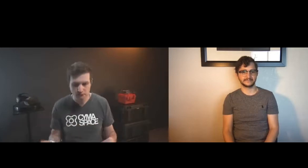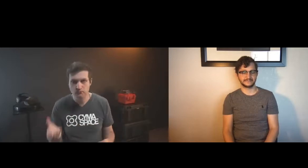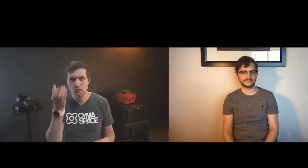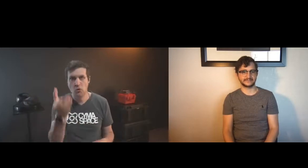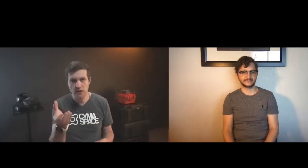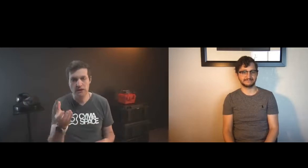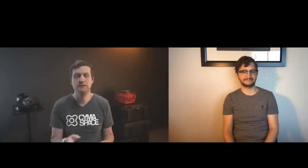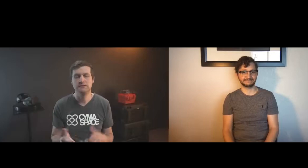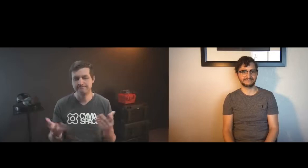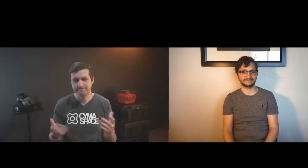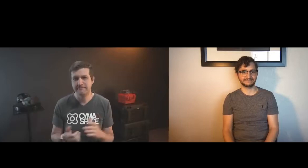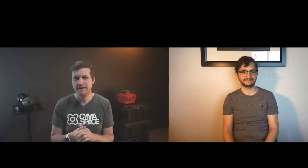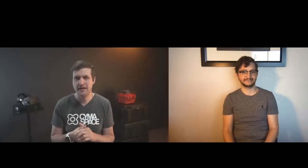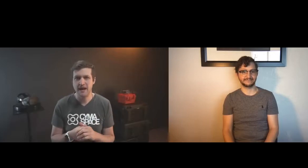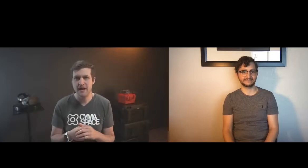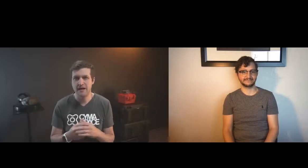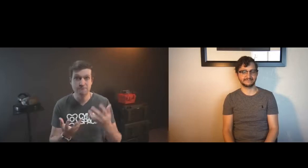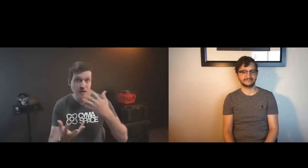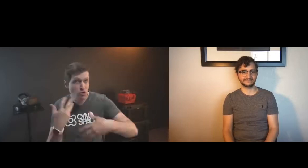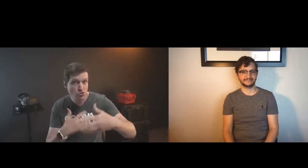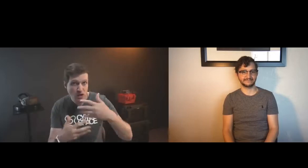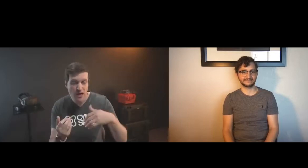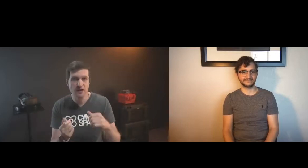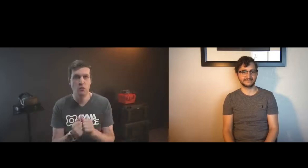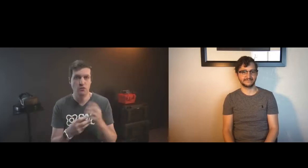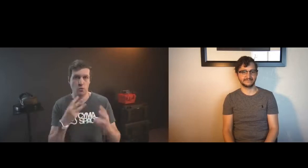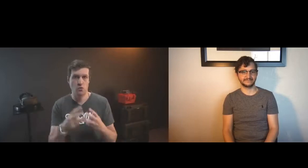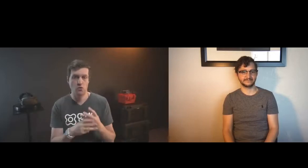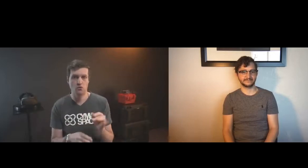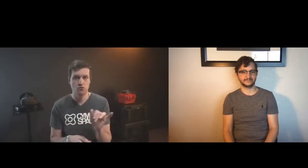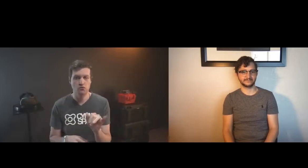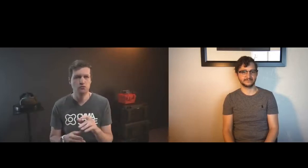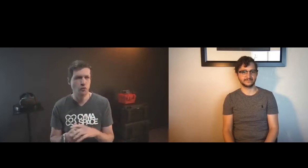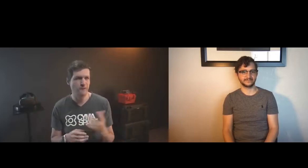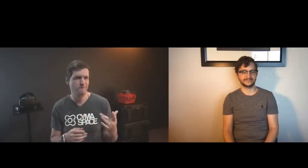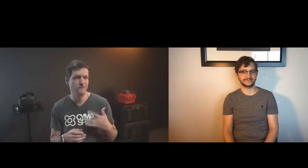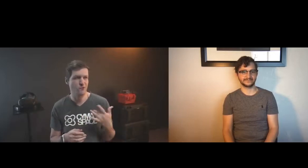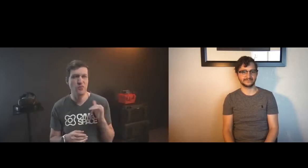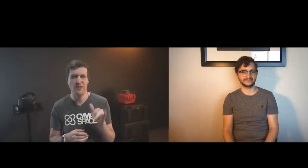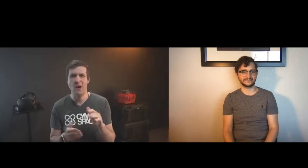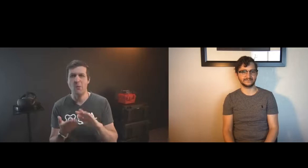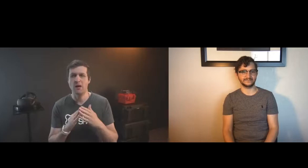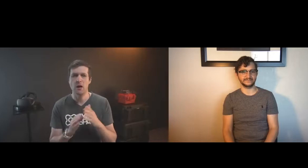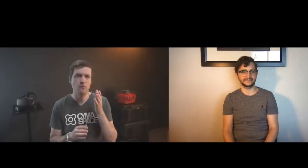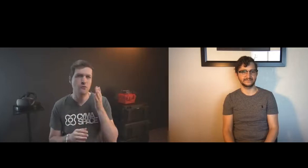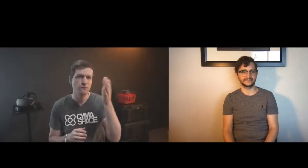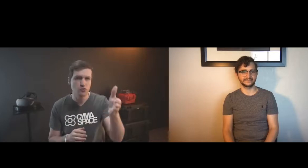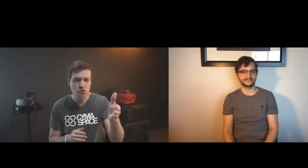you can point to people in the space you can hold things virtually you can interact with different worlds